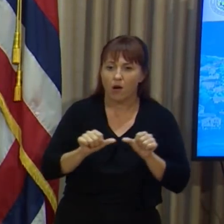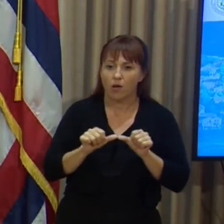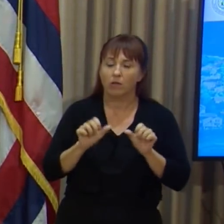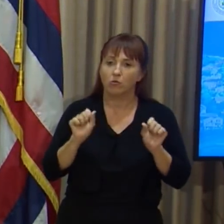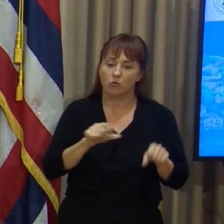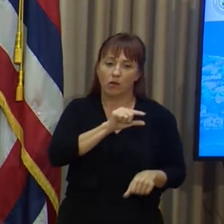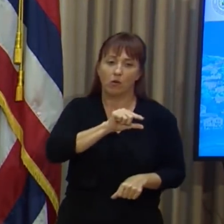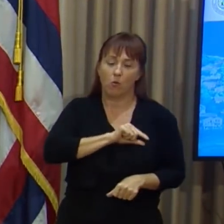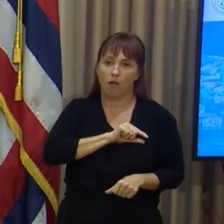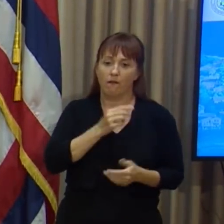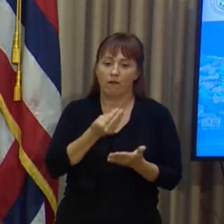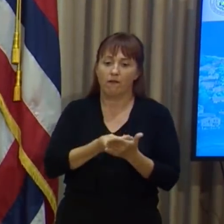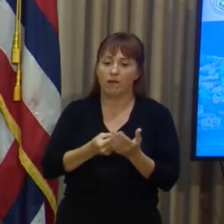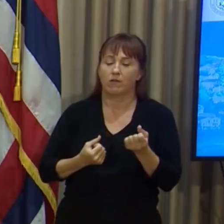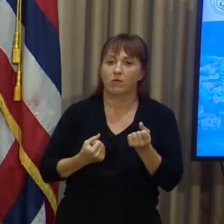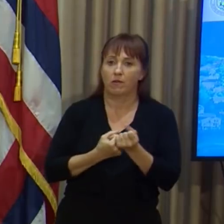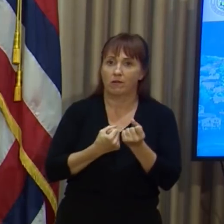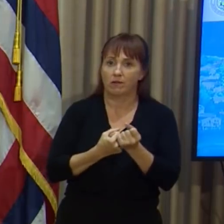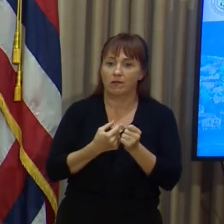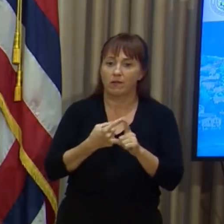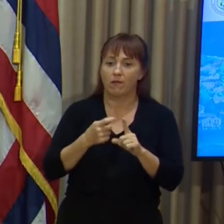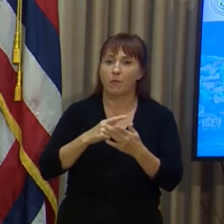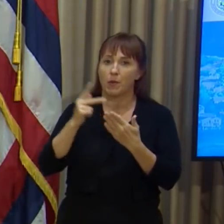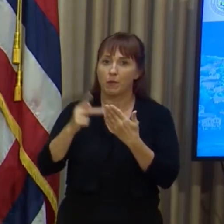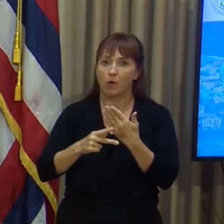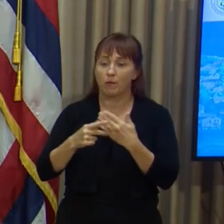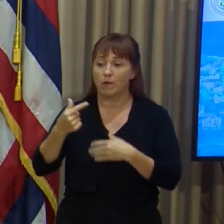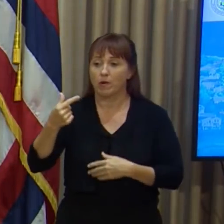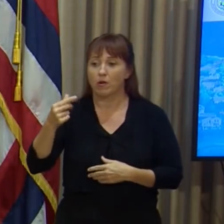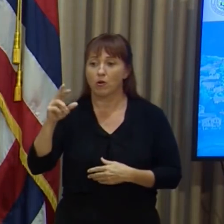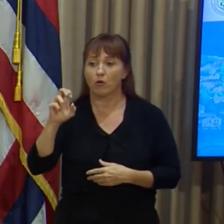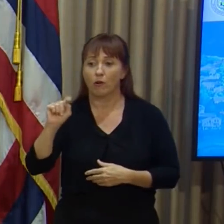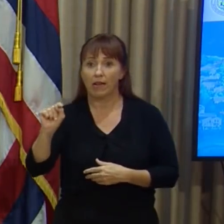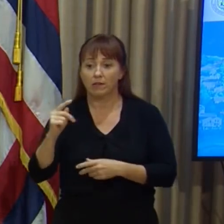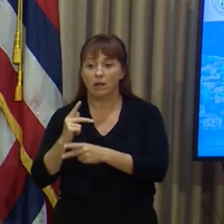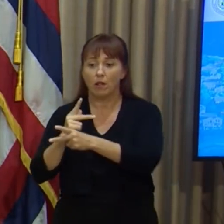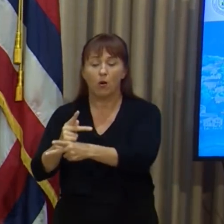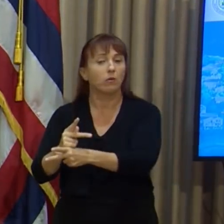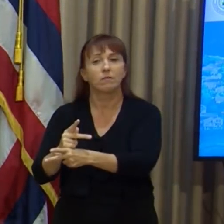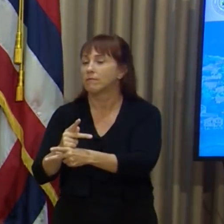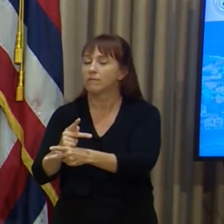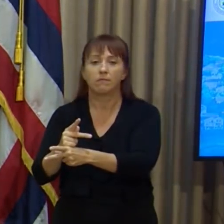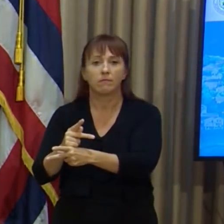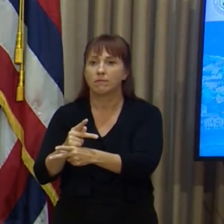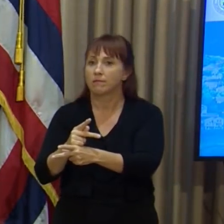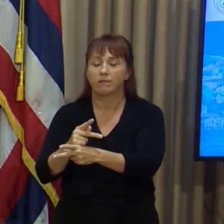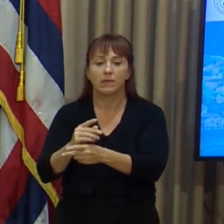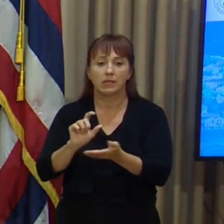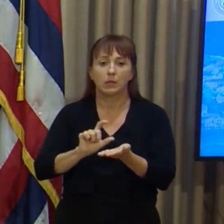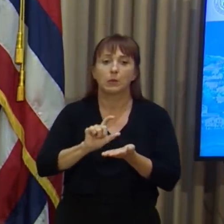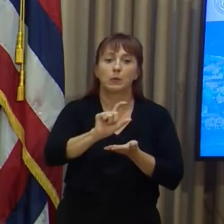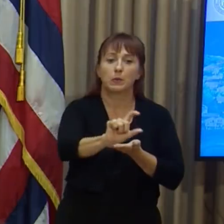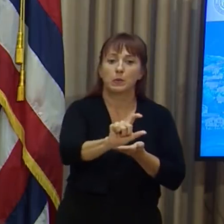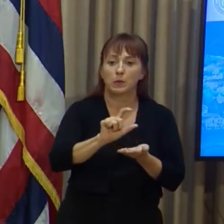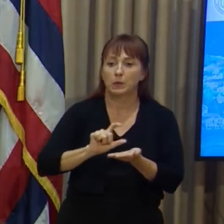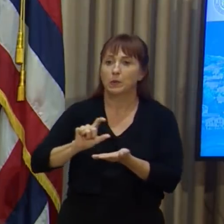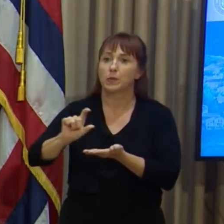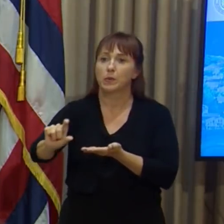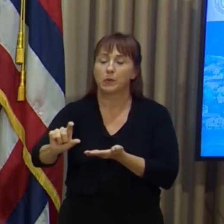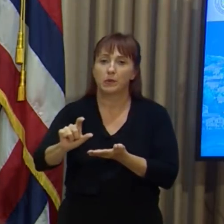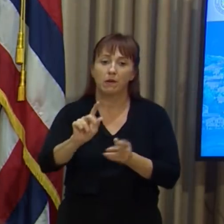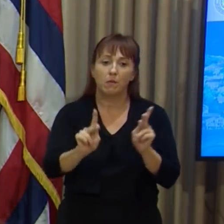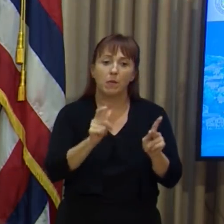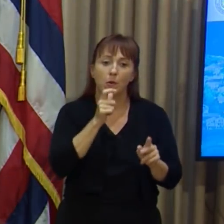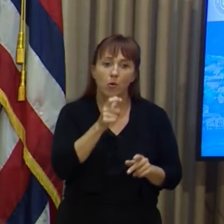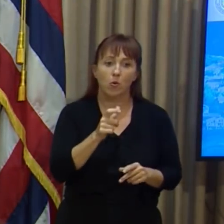assistance under this program. It's not a grant or a loan. It's a payment to help those at risk